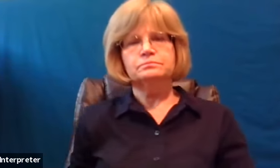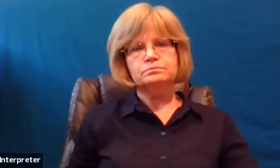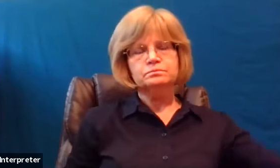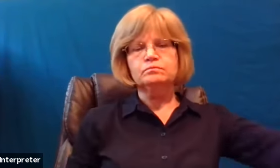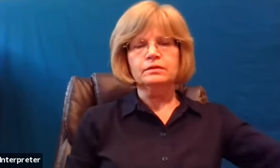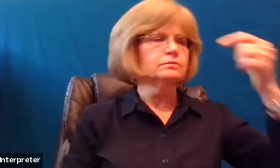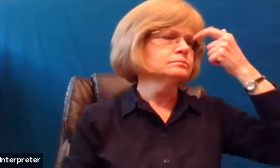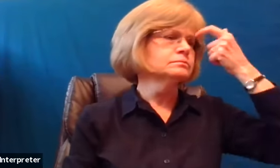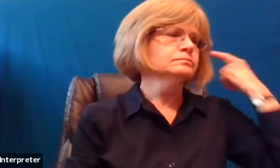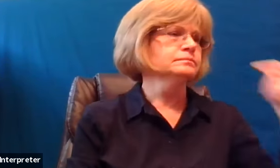WuASS good